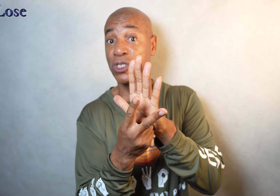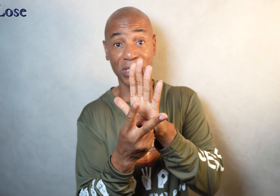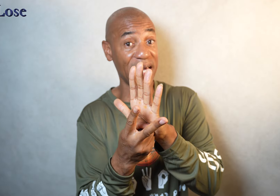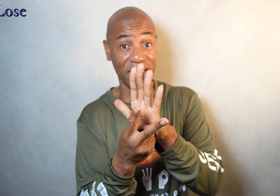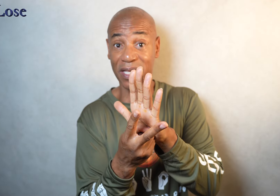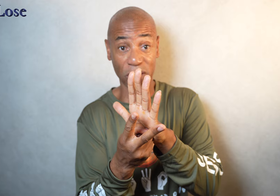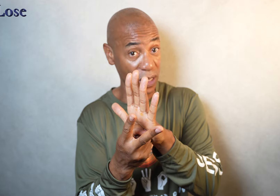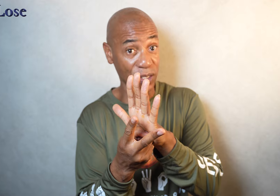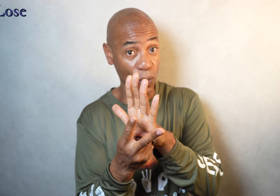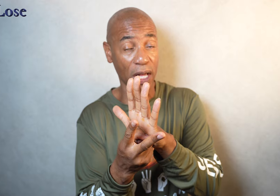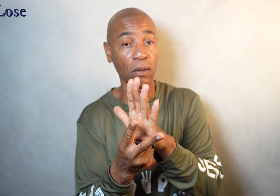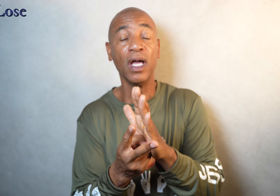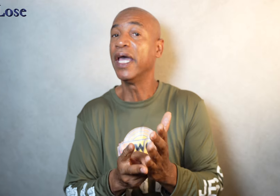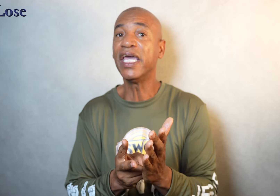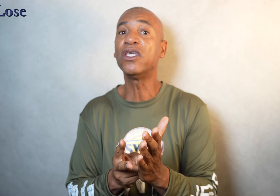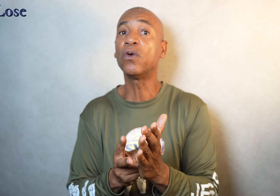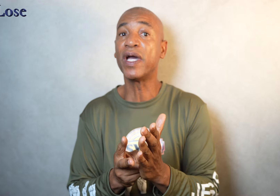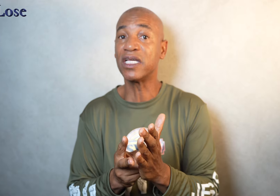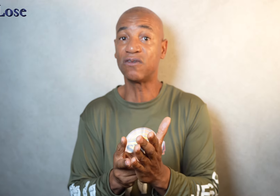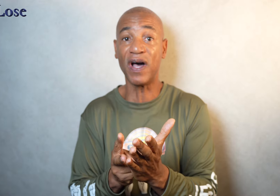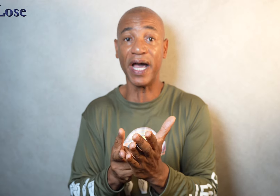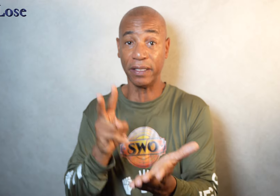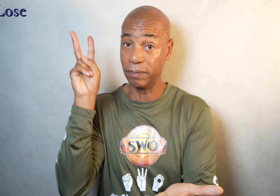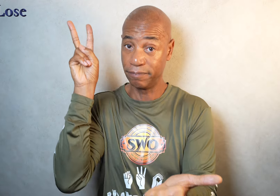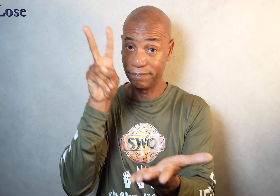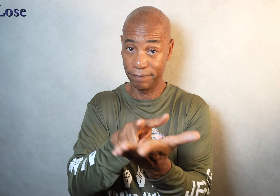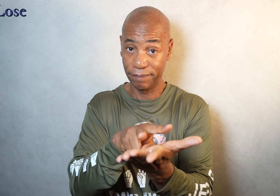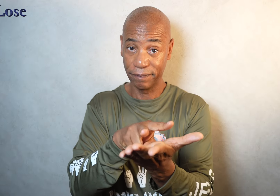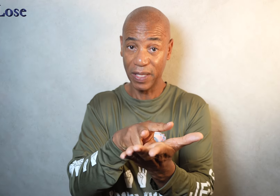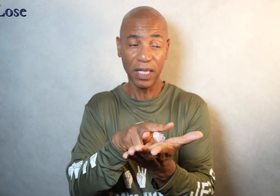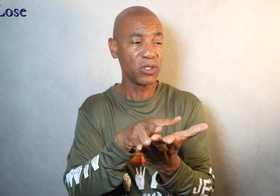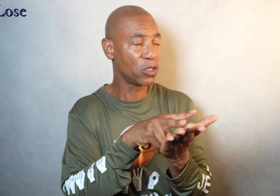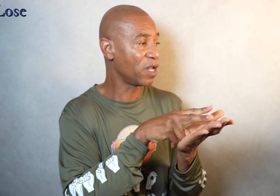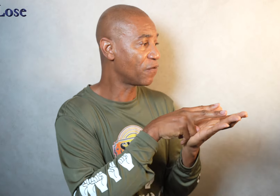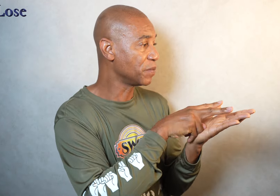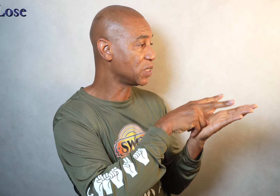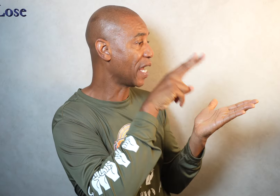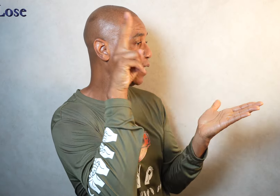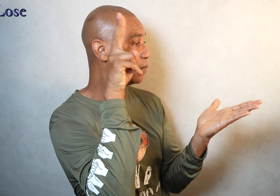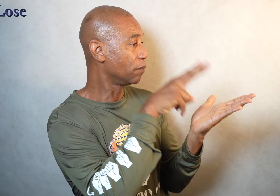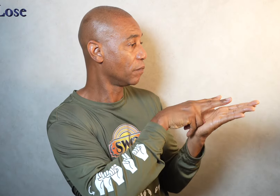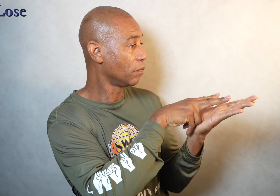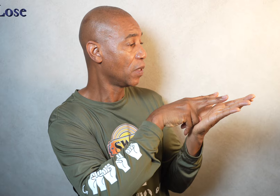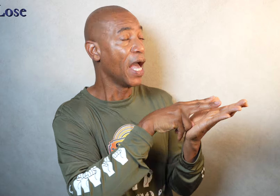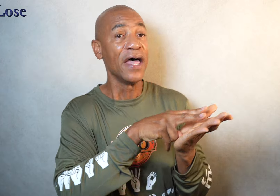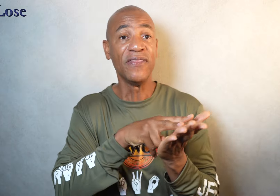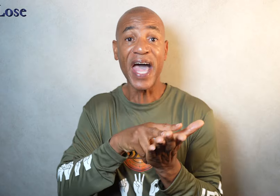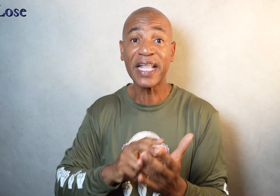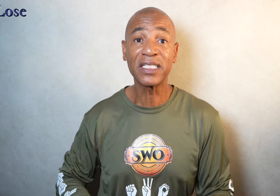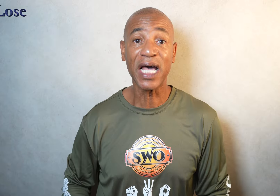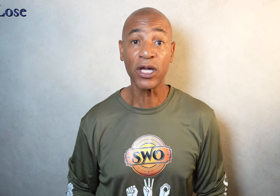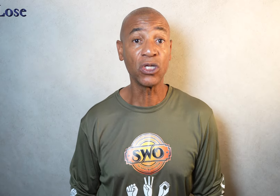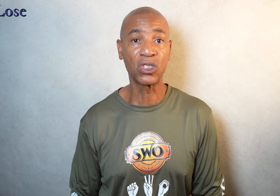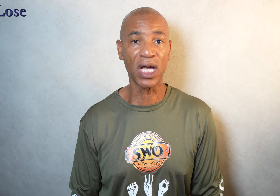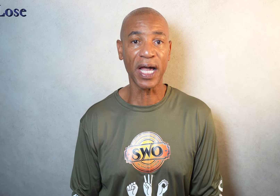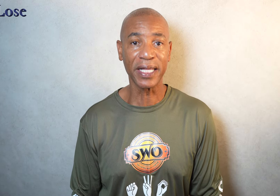just like this as well. Either way is fine. Let me show you that from the side. That is how you sign